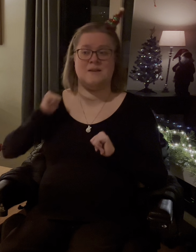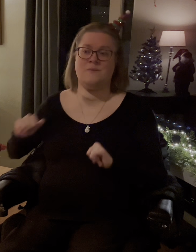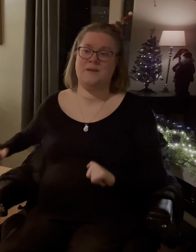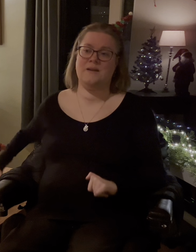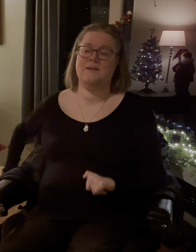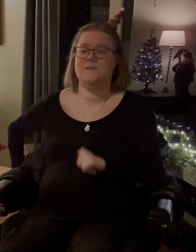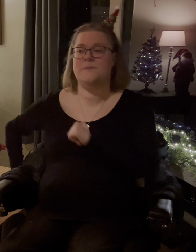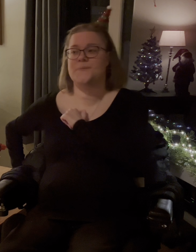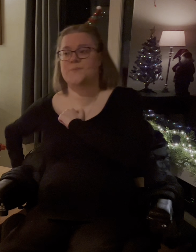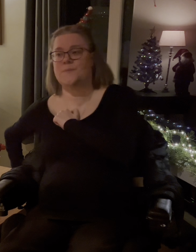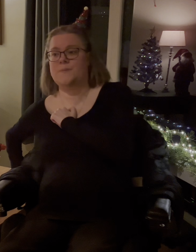that really